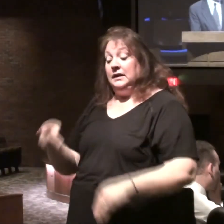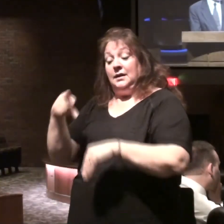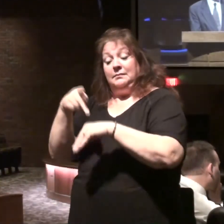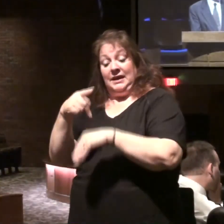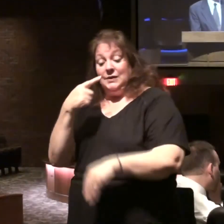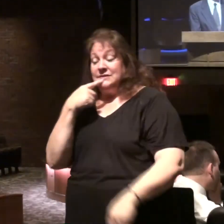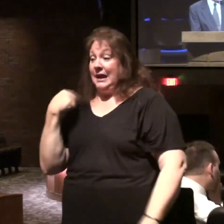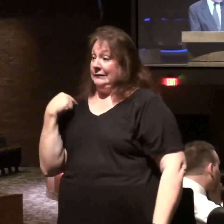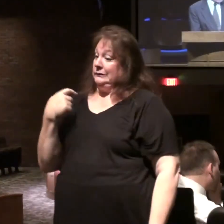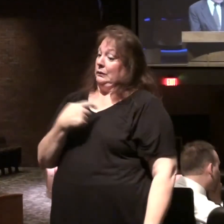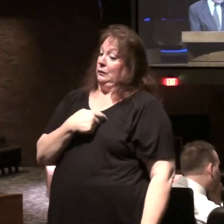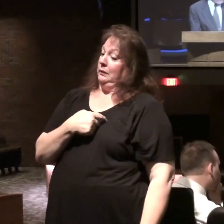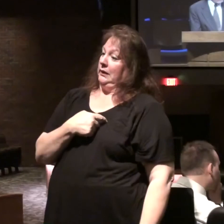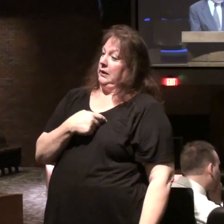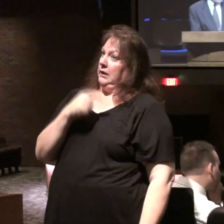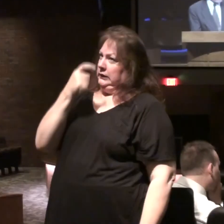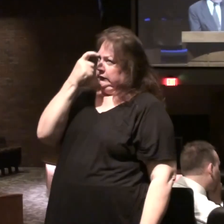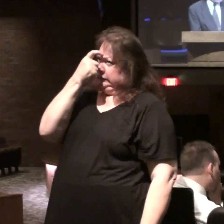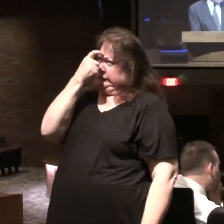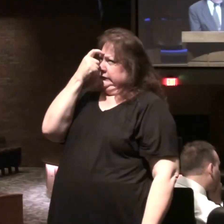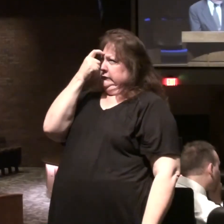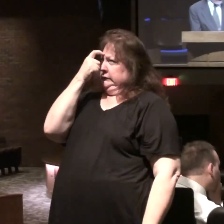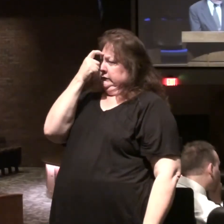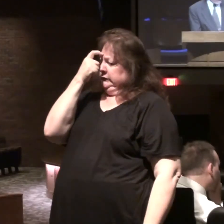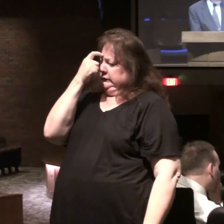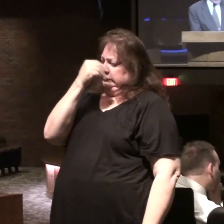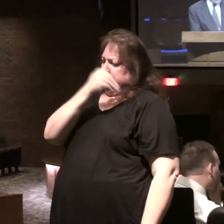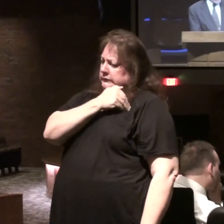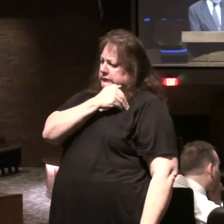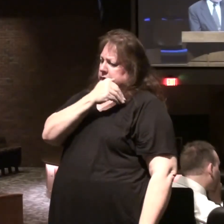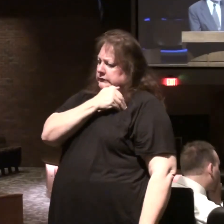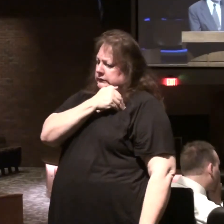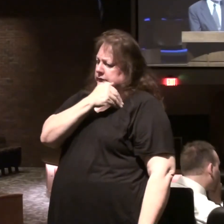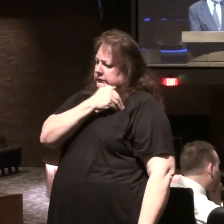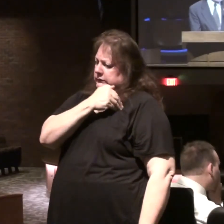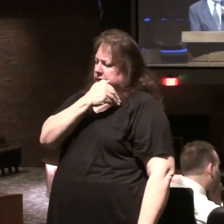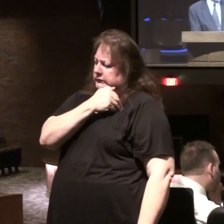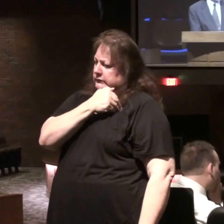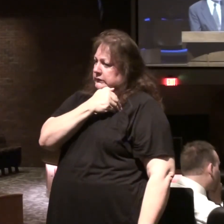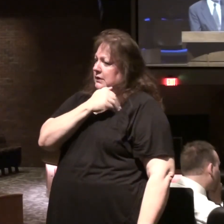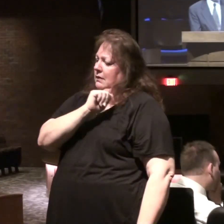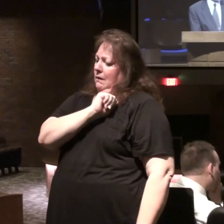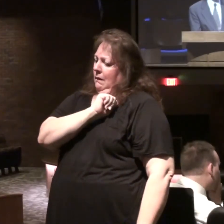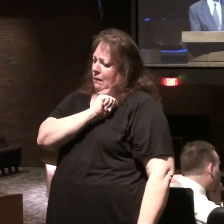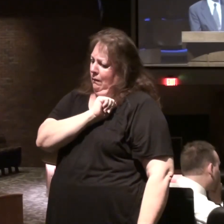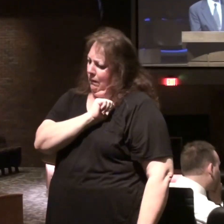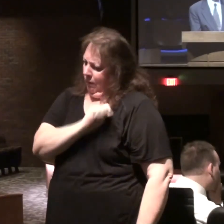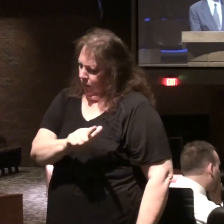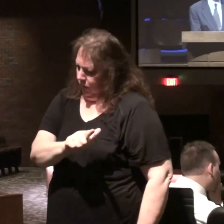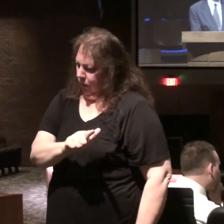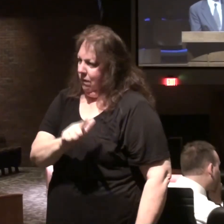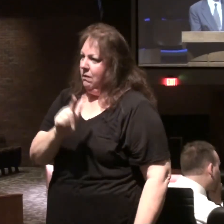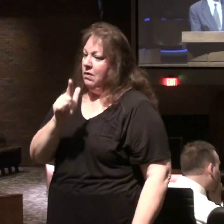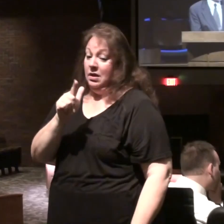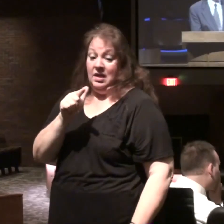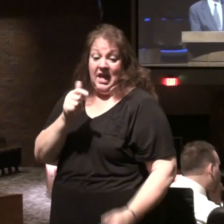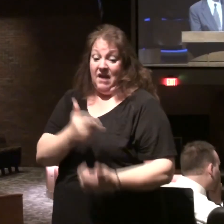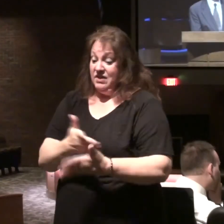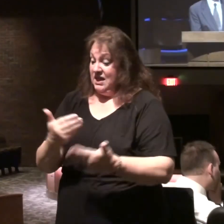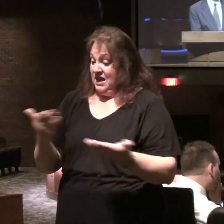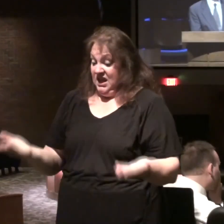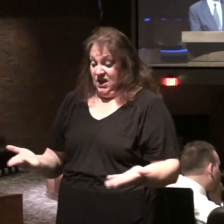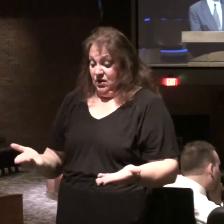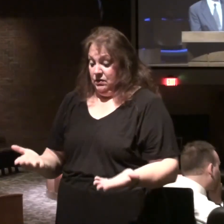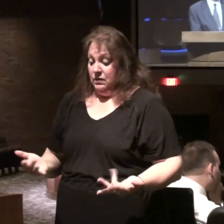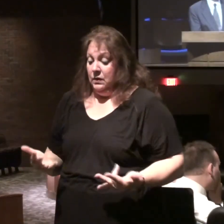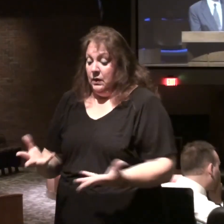says we ought to be remembering and reminding ourselves all these things will be burned up